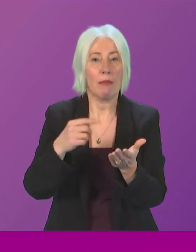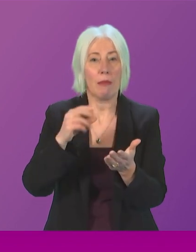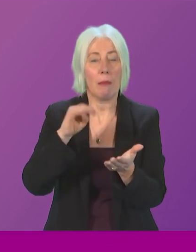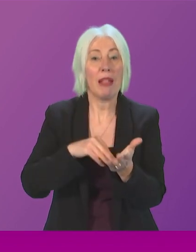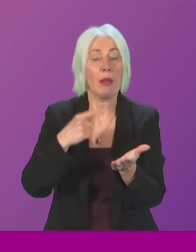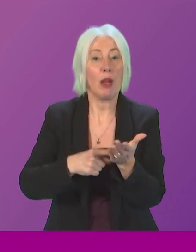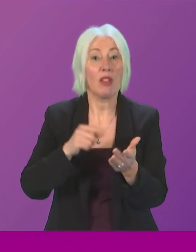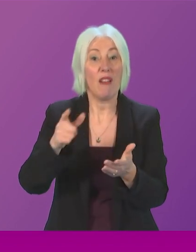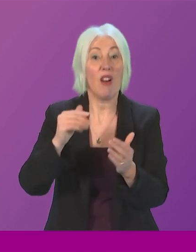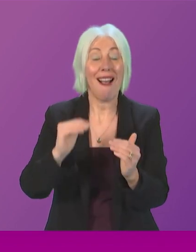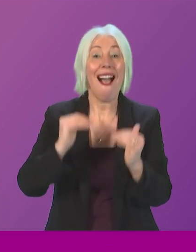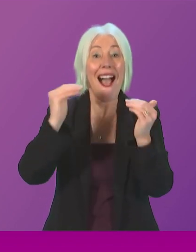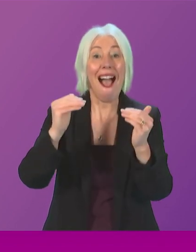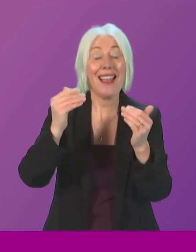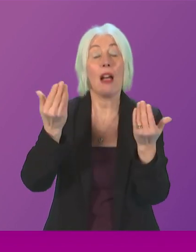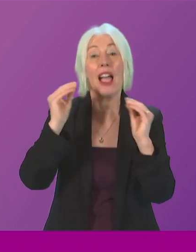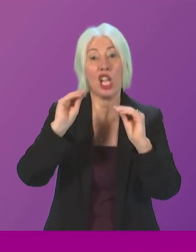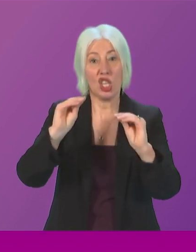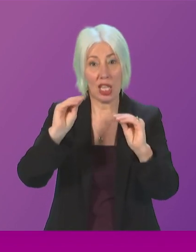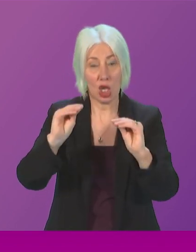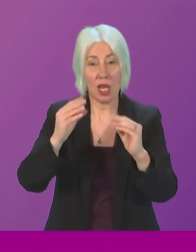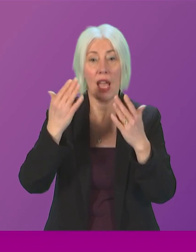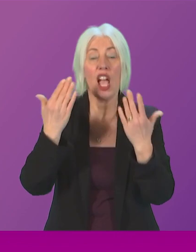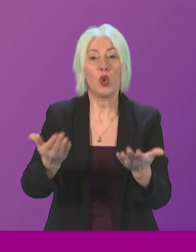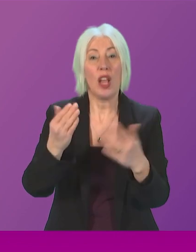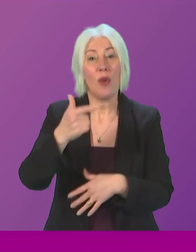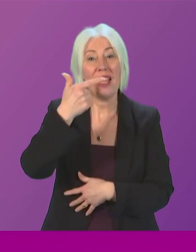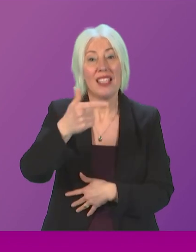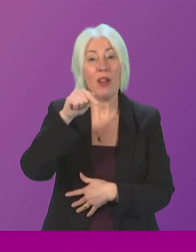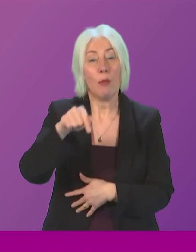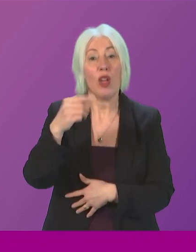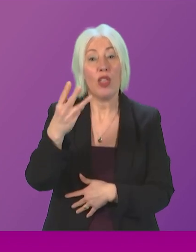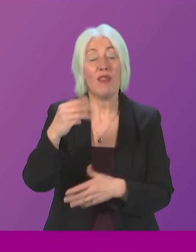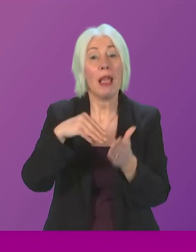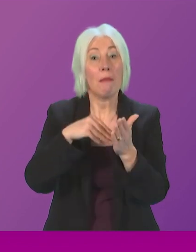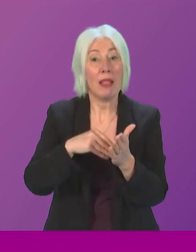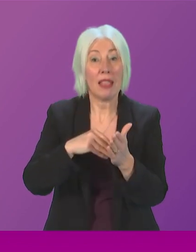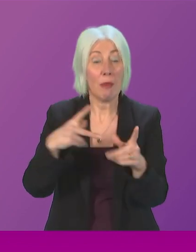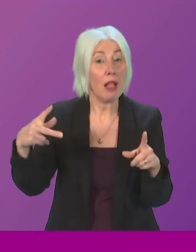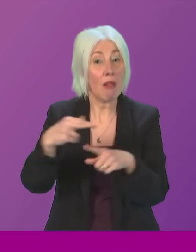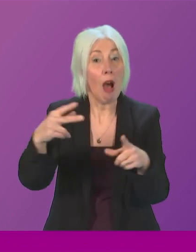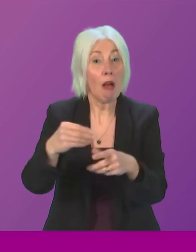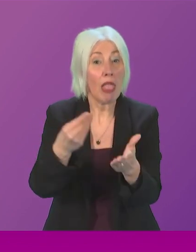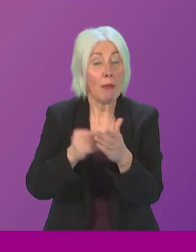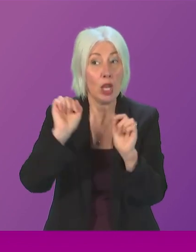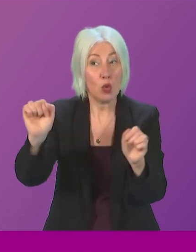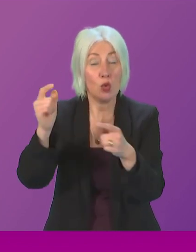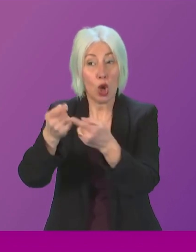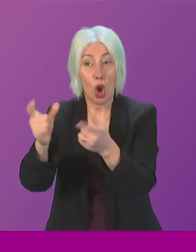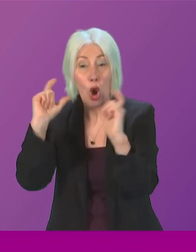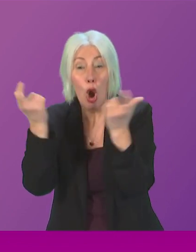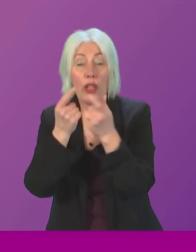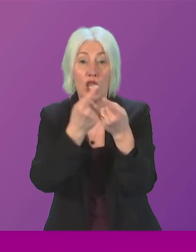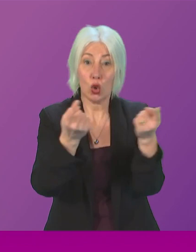education five months on from the Budget this is now £7.3 million cash cut between financial years since then I have also